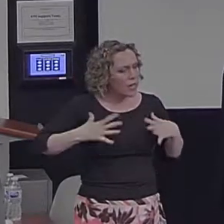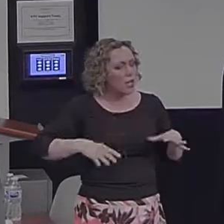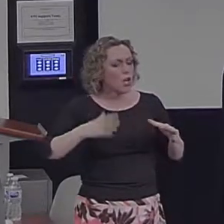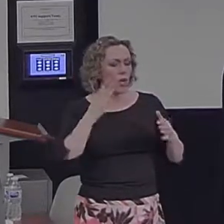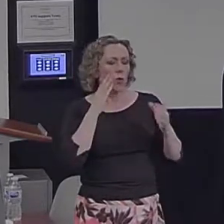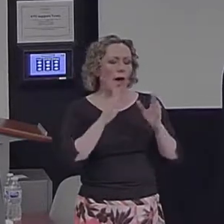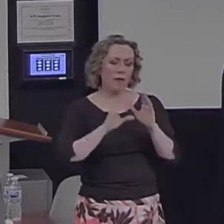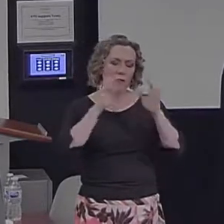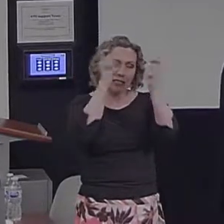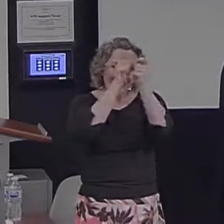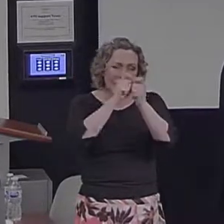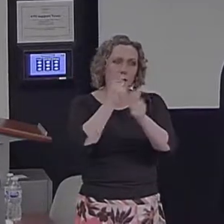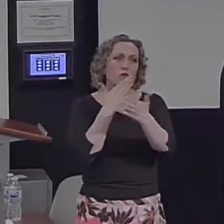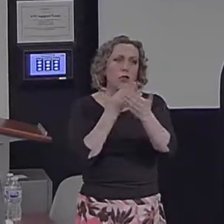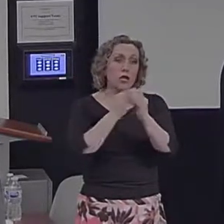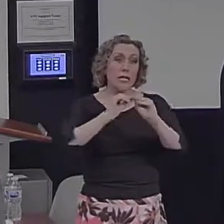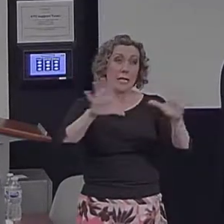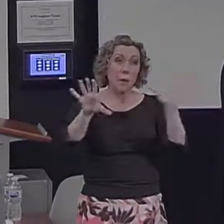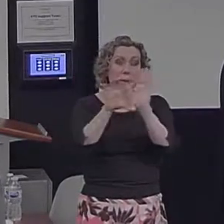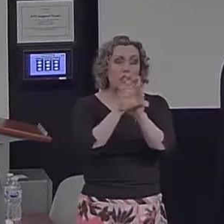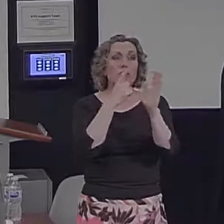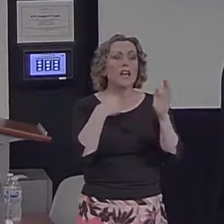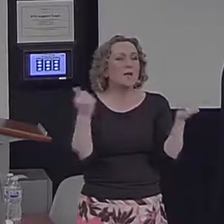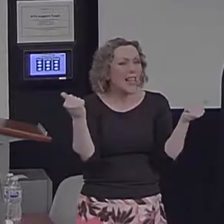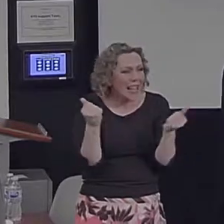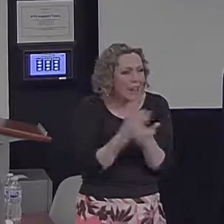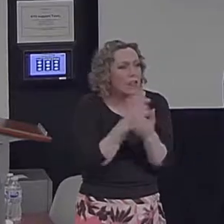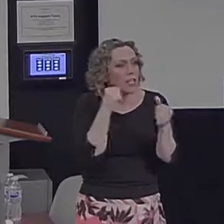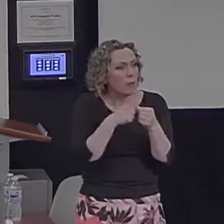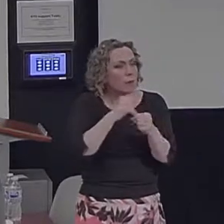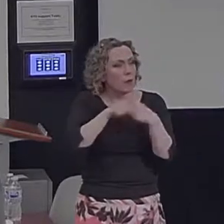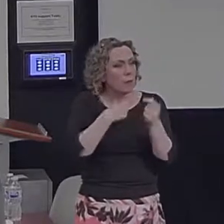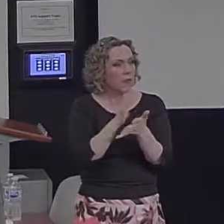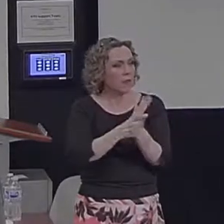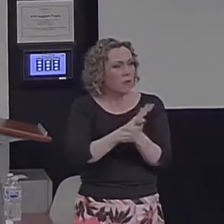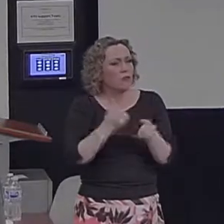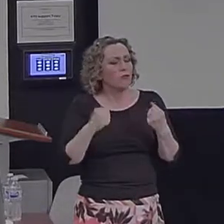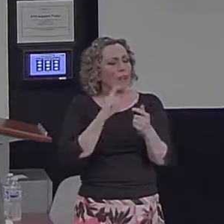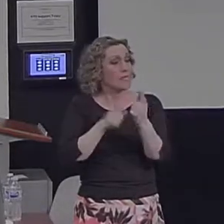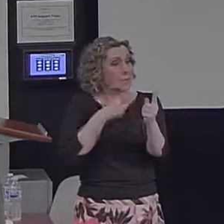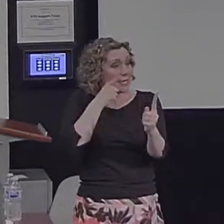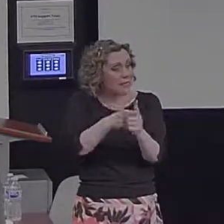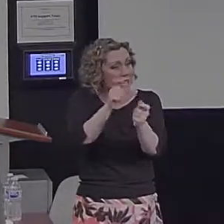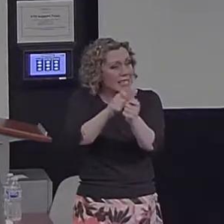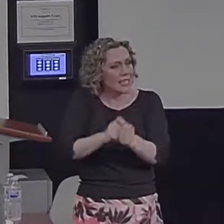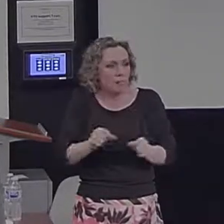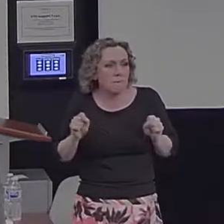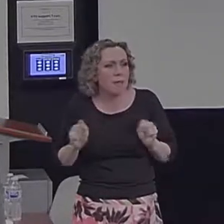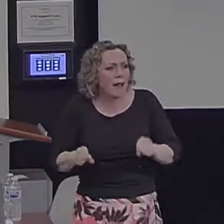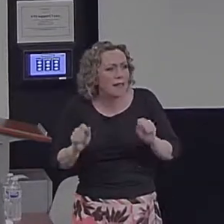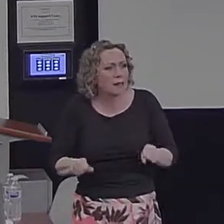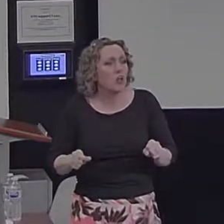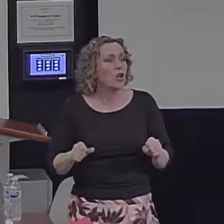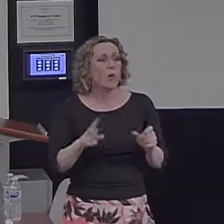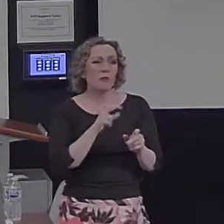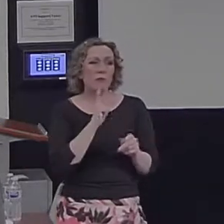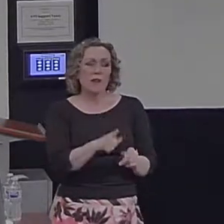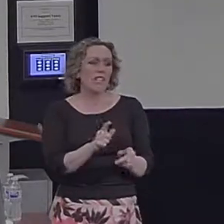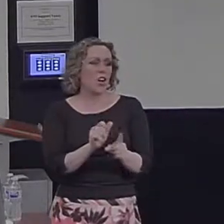everything you remember about the video. Try to be as specific and detailed as you can. So we really want to get those episodic retrieval